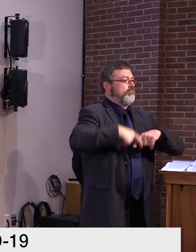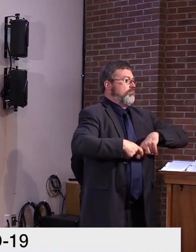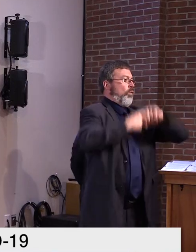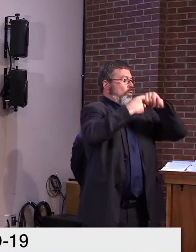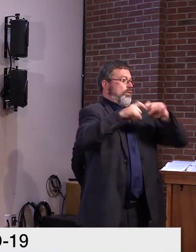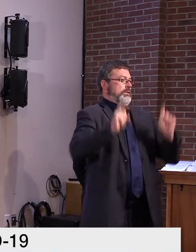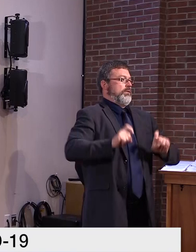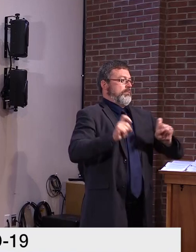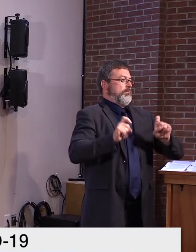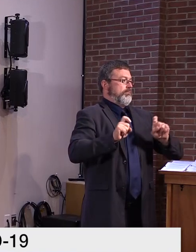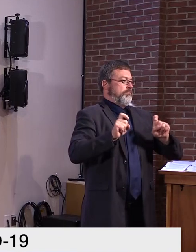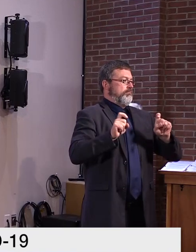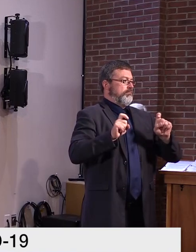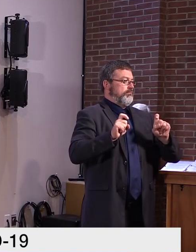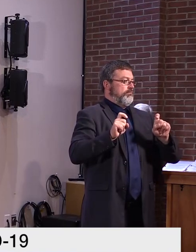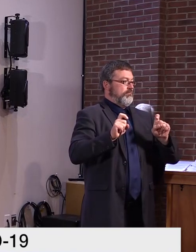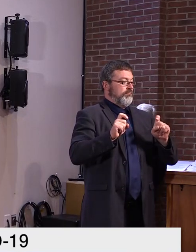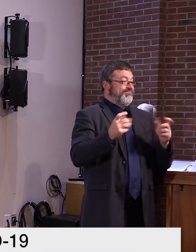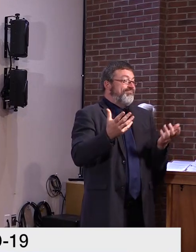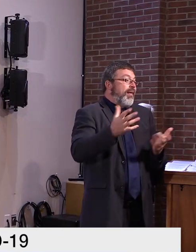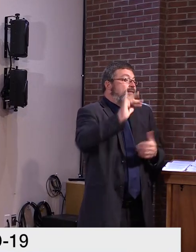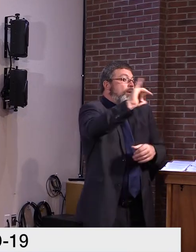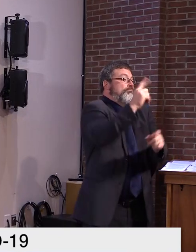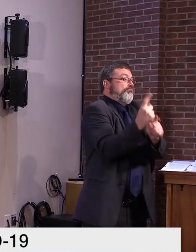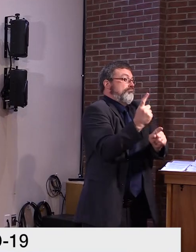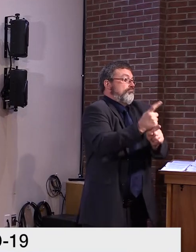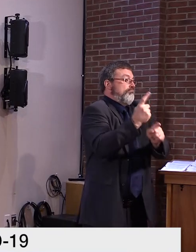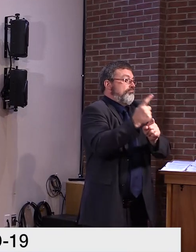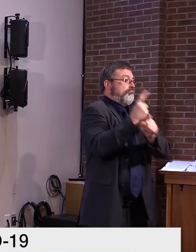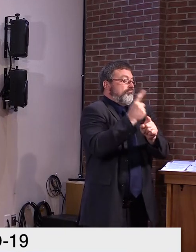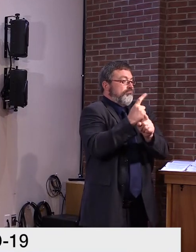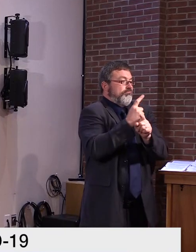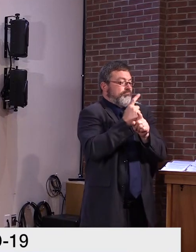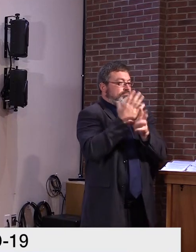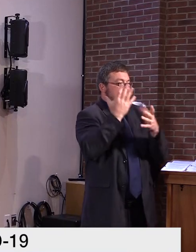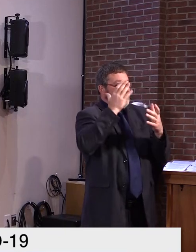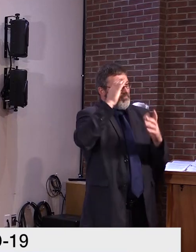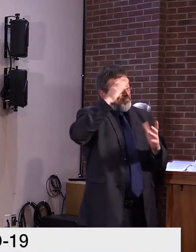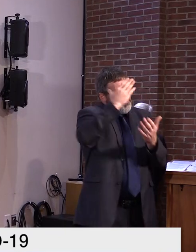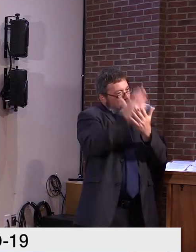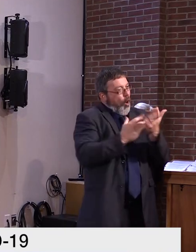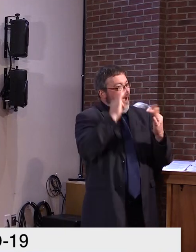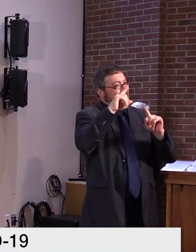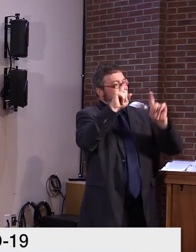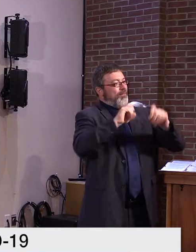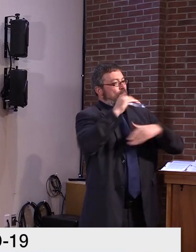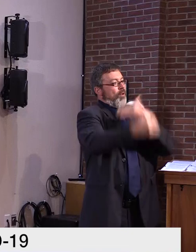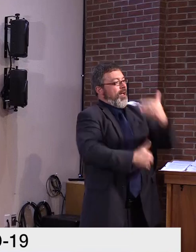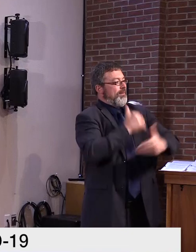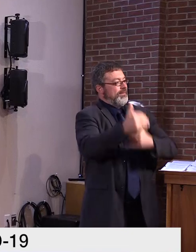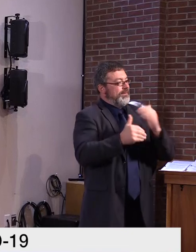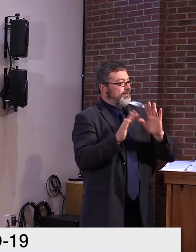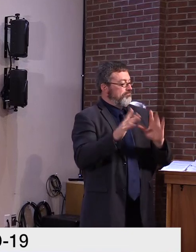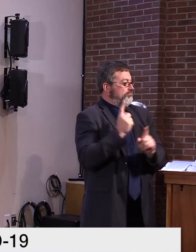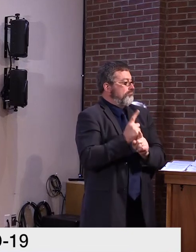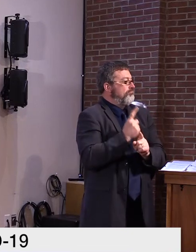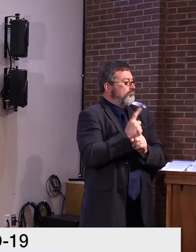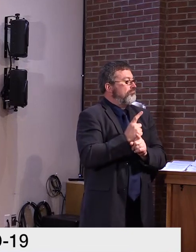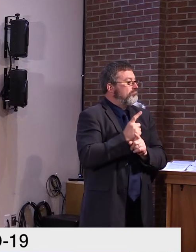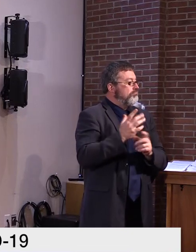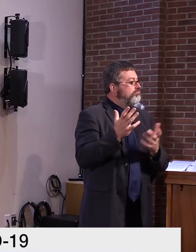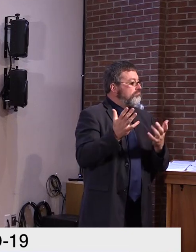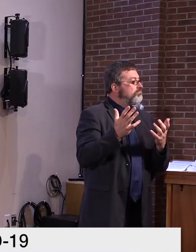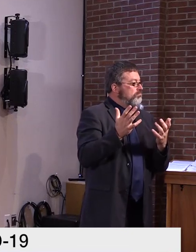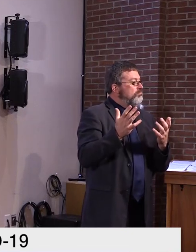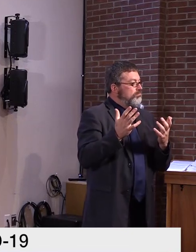are conducted and we should applaud that. Until the vaccine is available, we'll be working to make sure Vermont is ready.